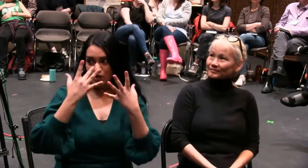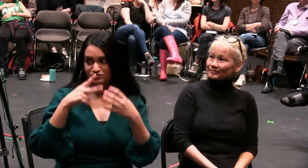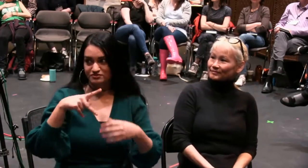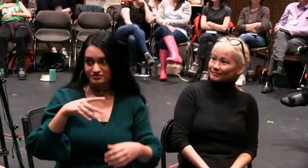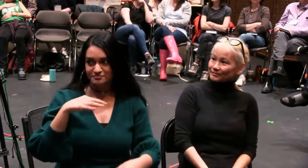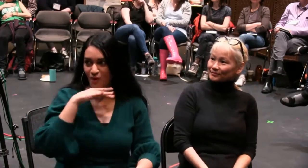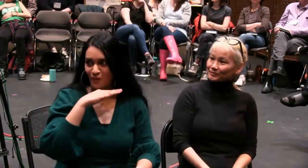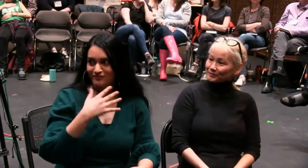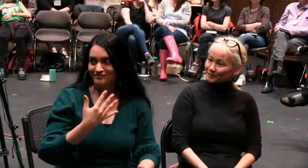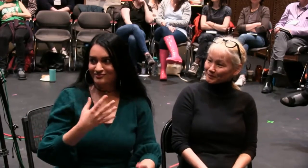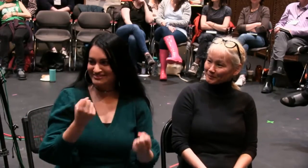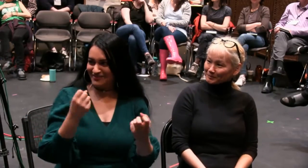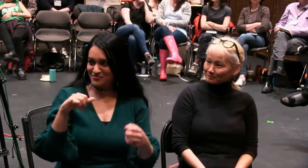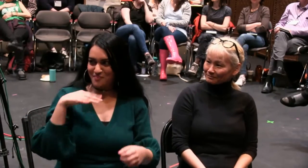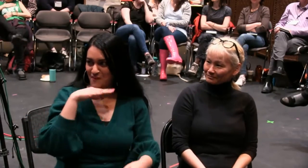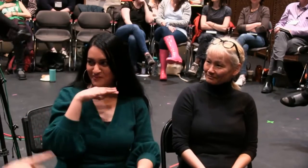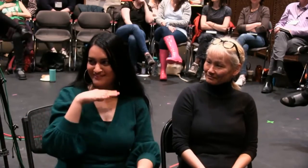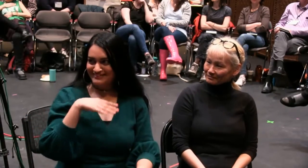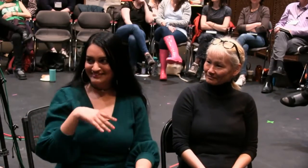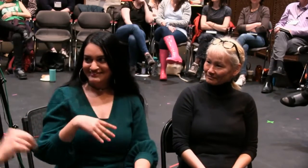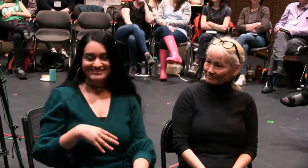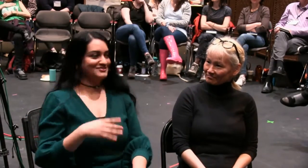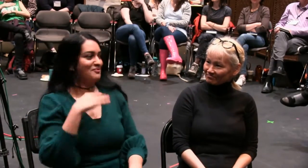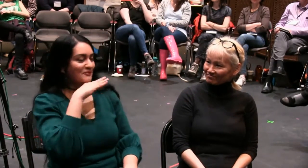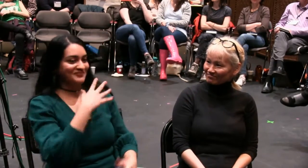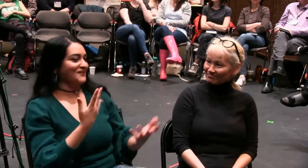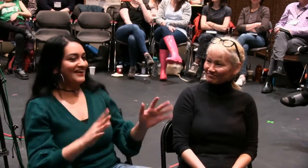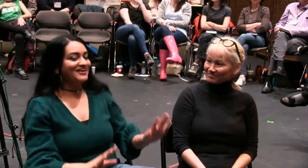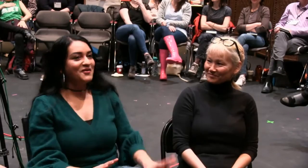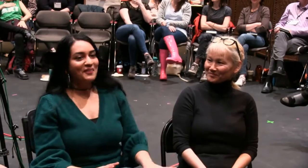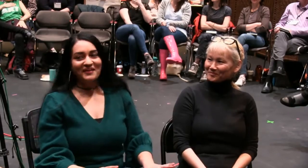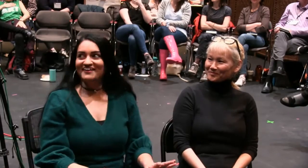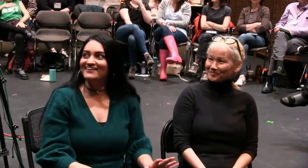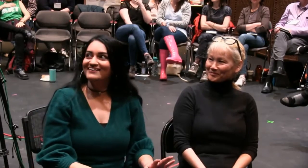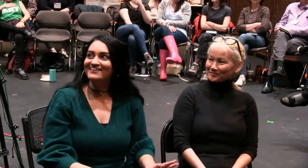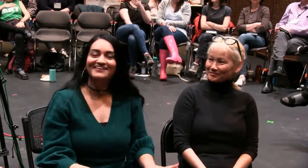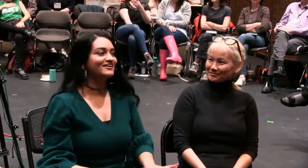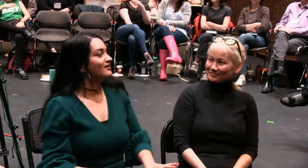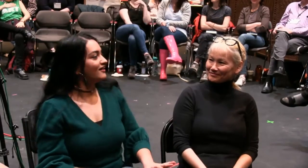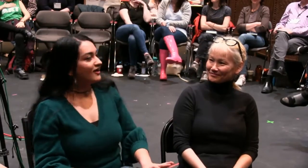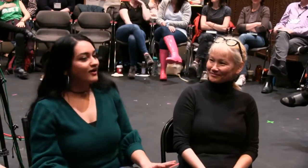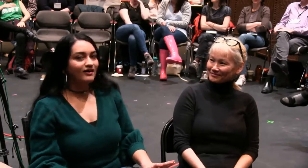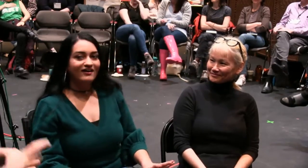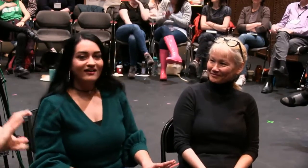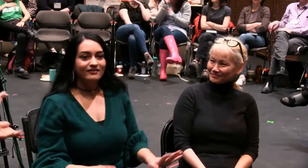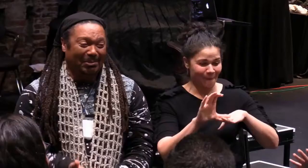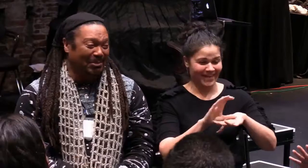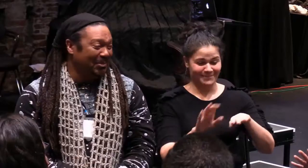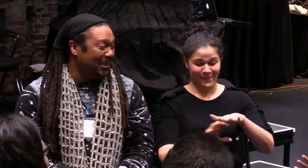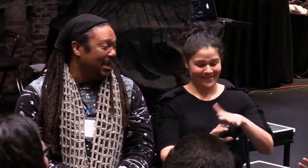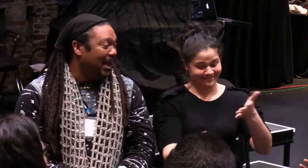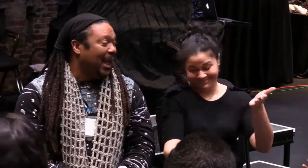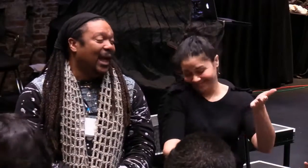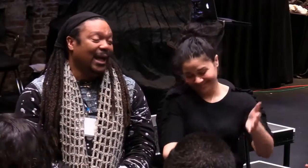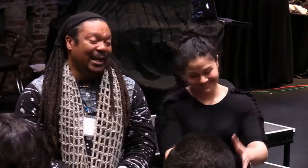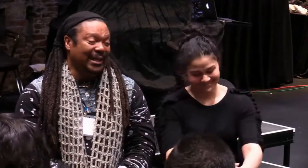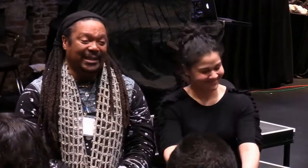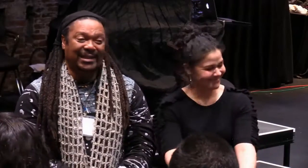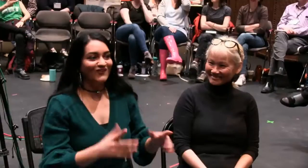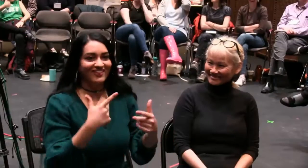Can I talk about what I think that means? You know, is this your sign for porn? Okay. Inspiration porn. What kind of porn are we talking about? Oh,